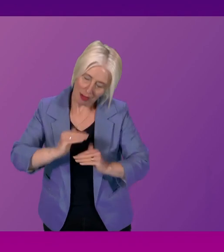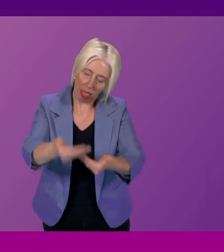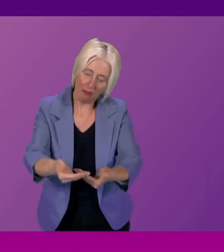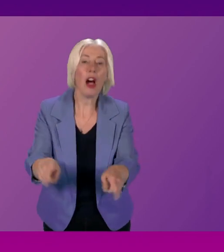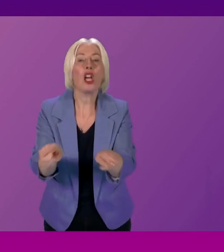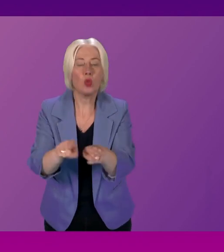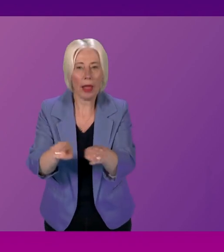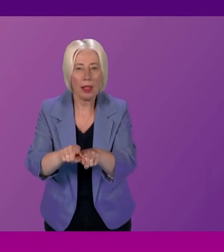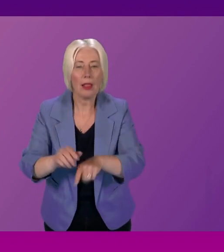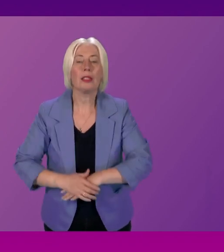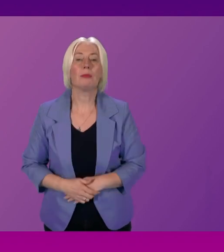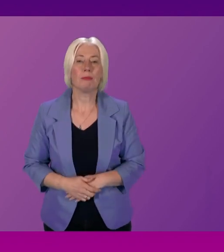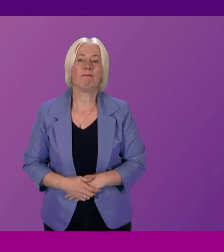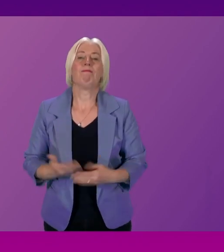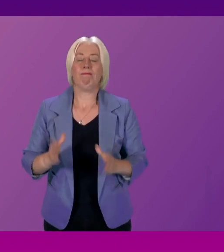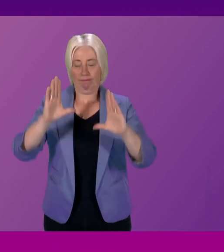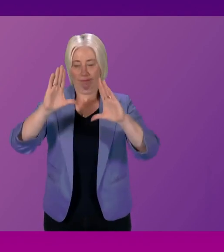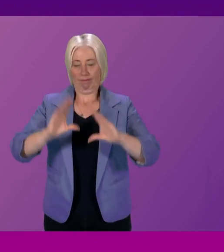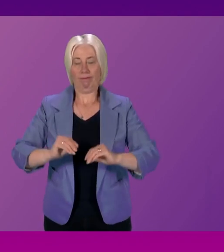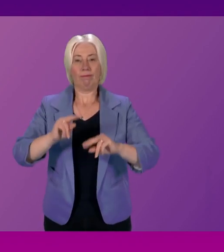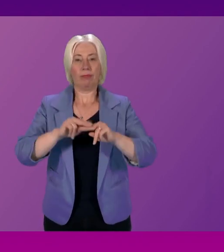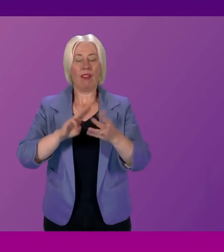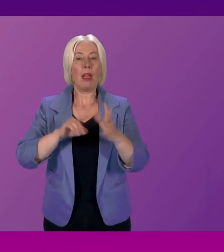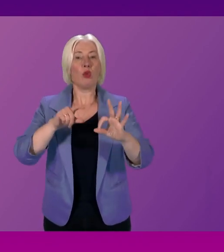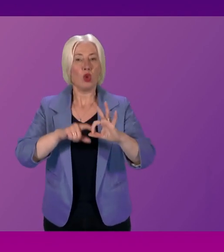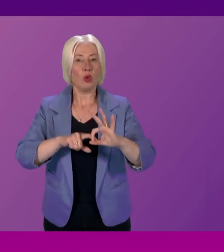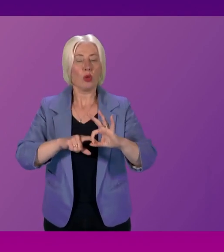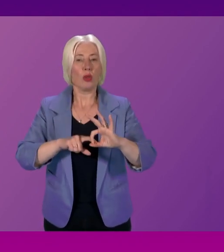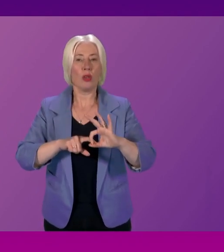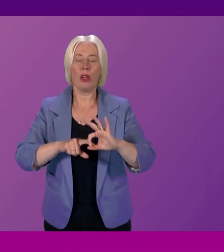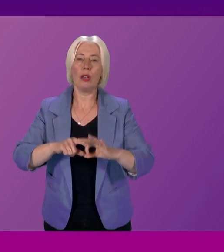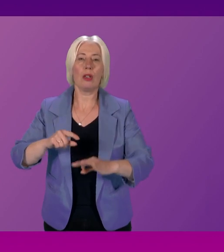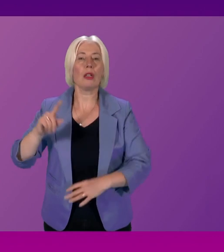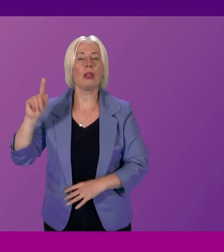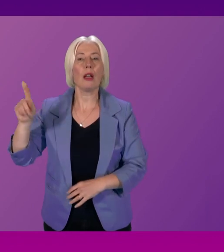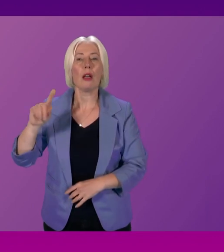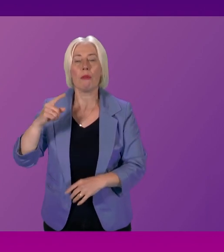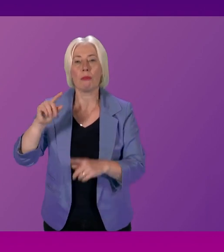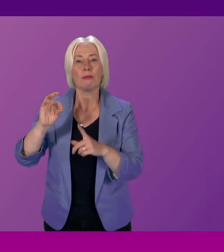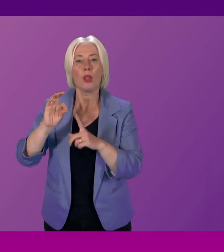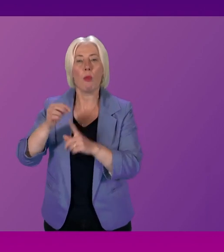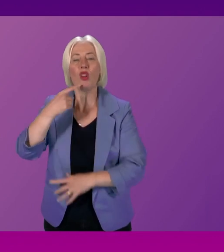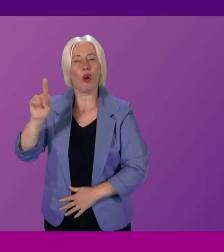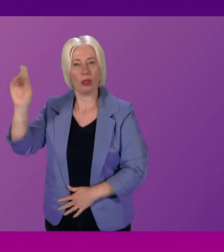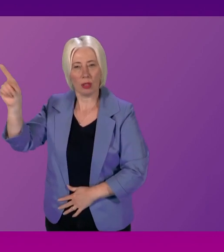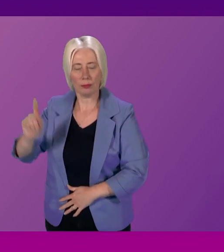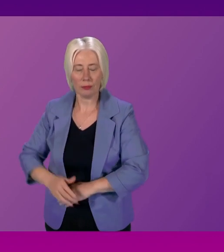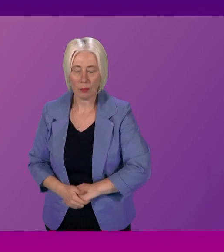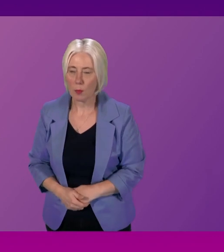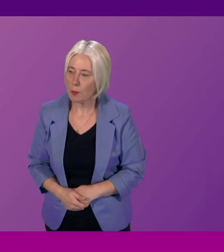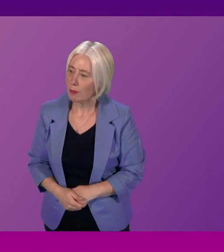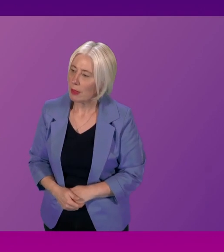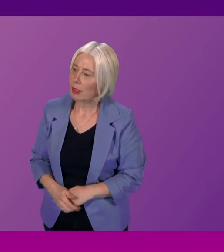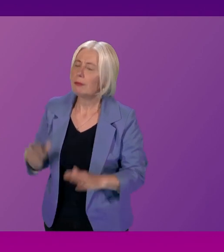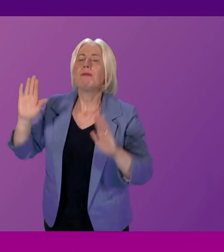Thank you. Thank That concludes the First Minister's questions. Point of order, Sandesh Gilhani. First,